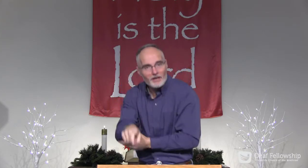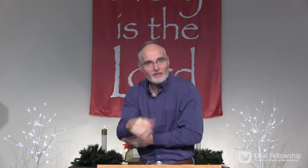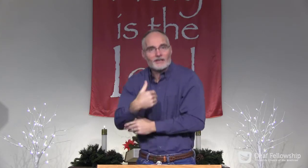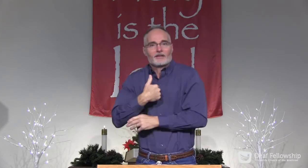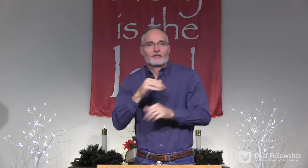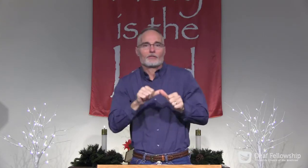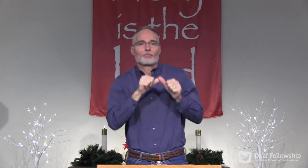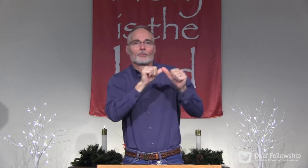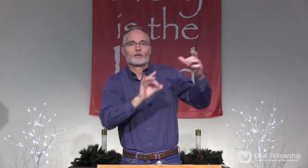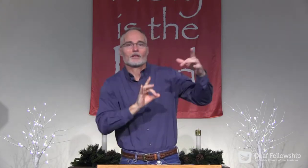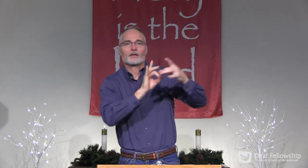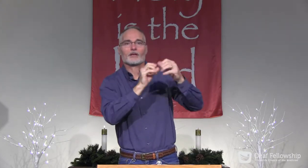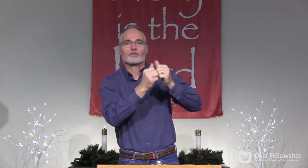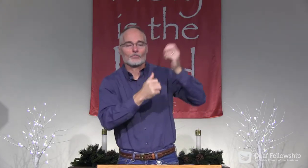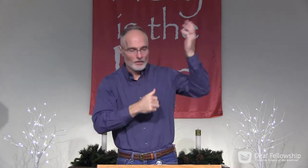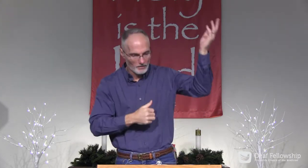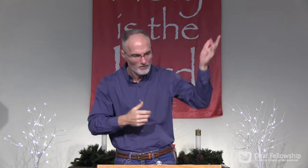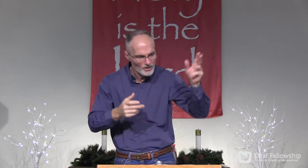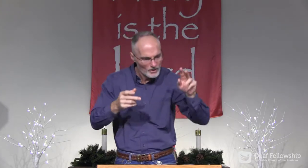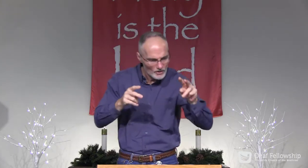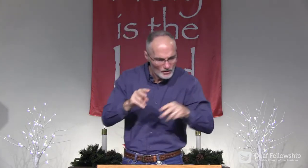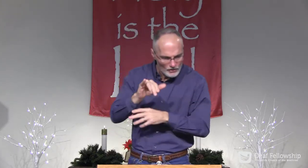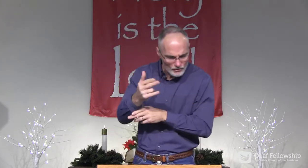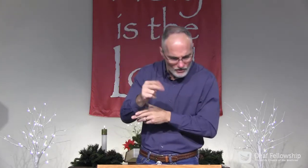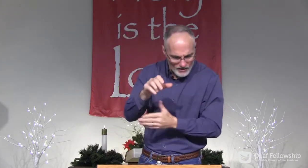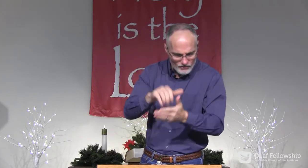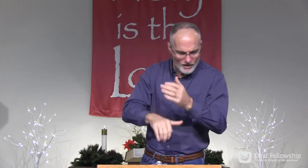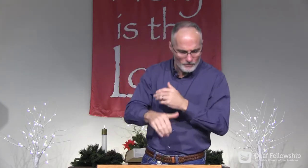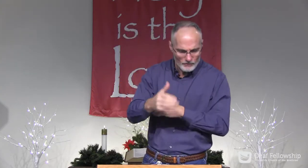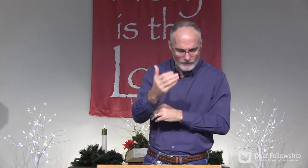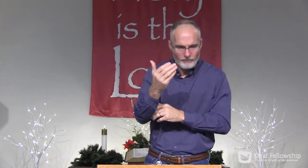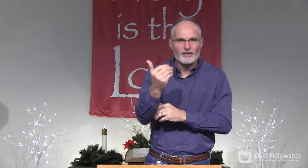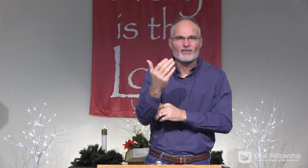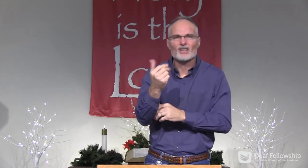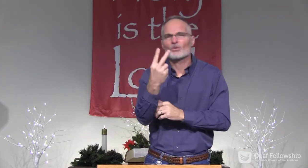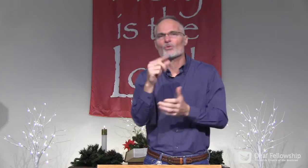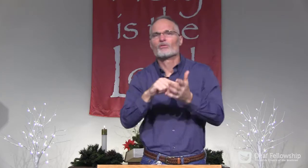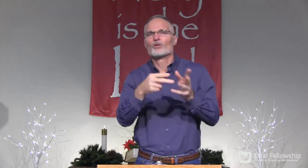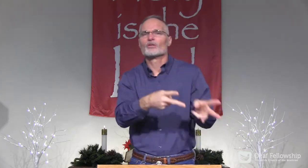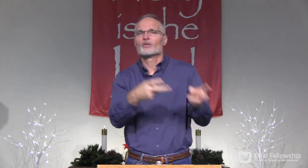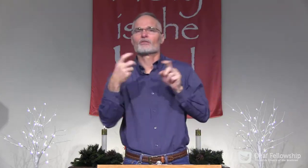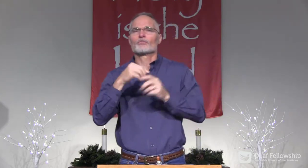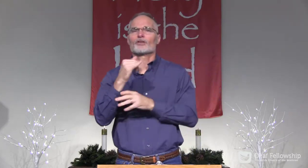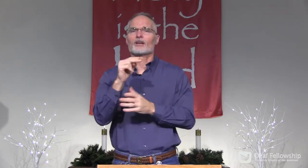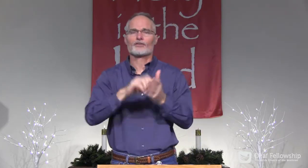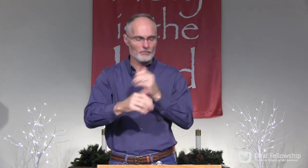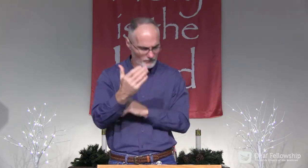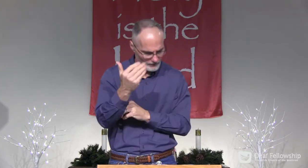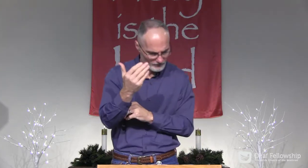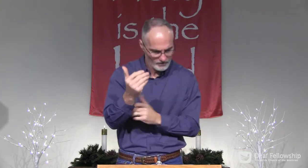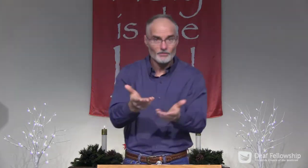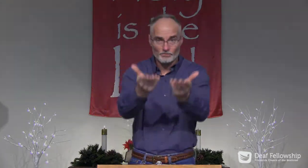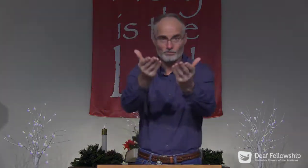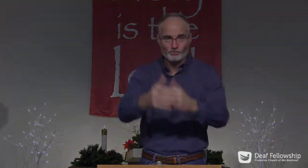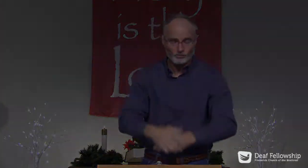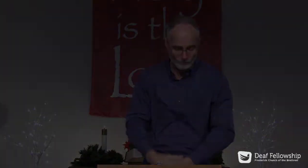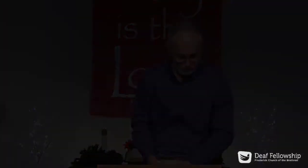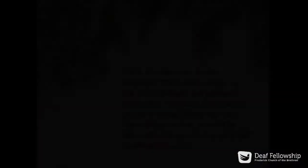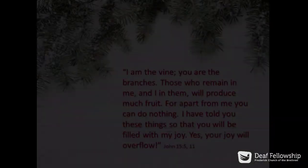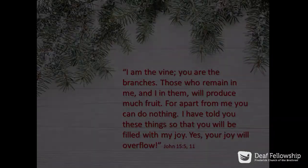to have joy. In order to have joy, you have to have a permanent connection with him. We took two verses here